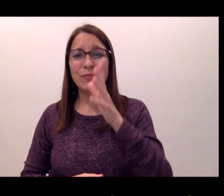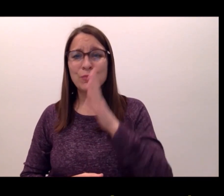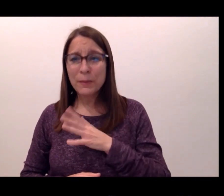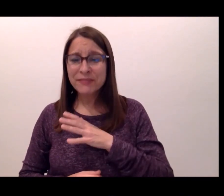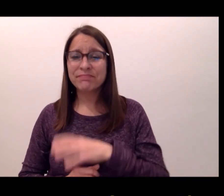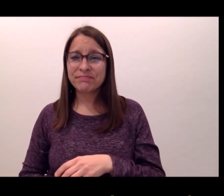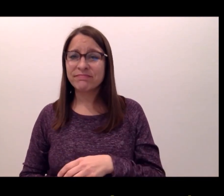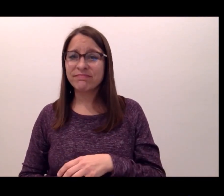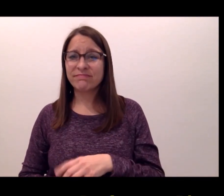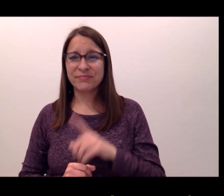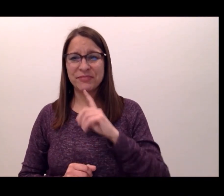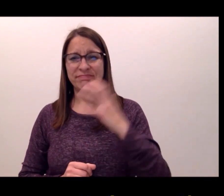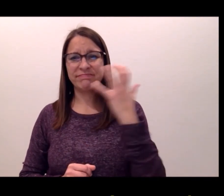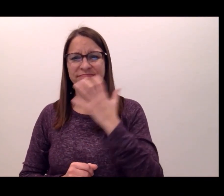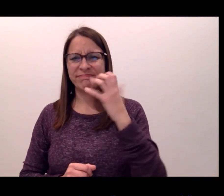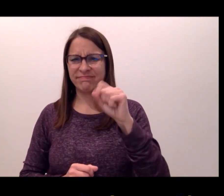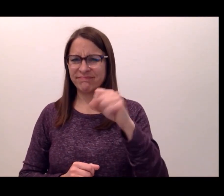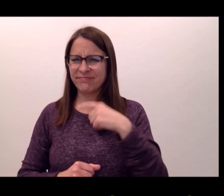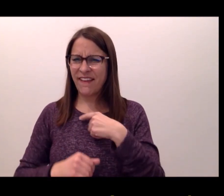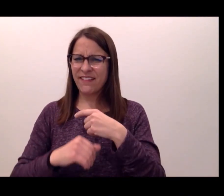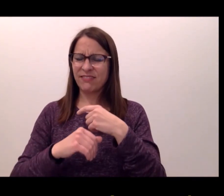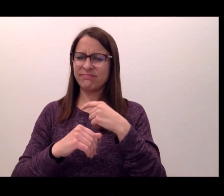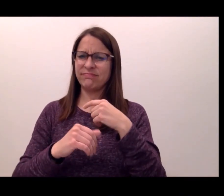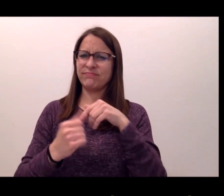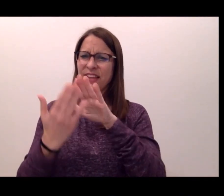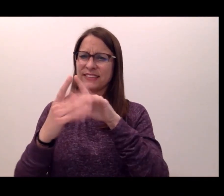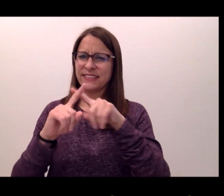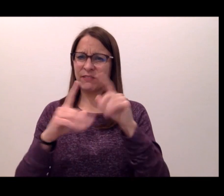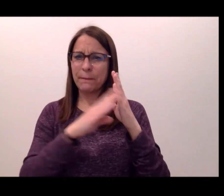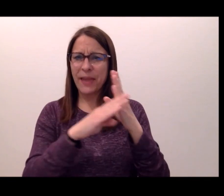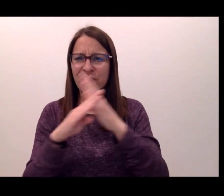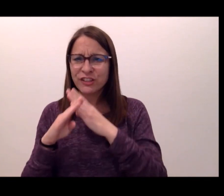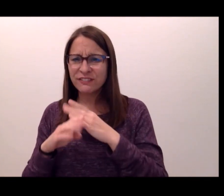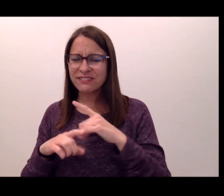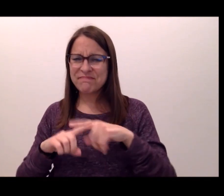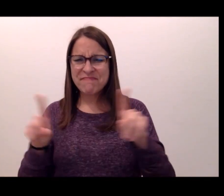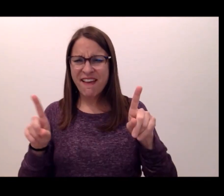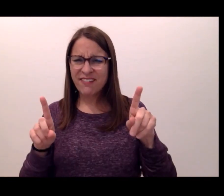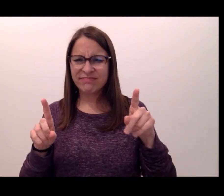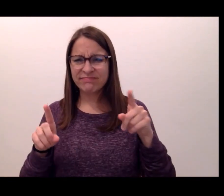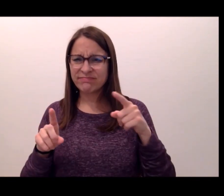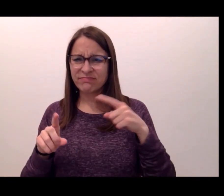On my journey as a Deaf woman, I have encountered many challenges and barriers that I have had to overcome.